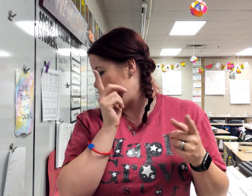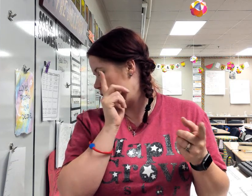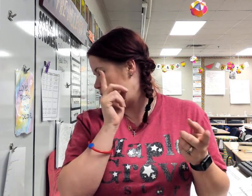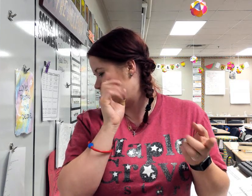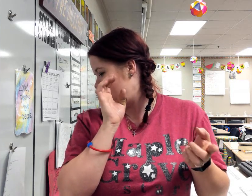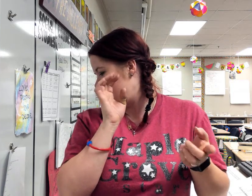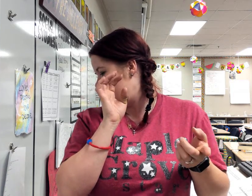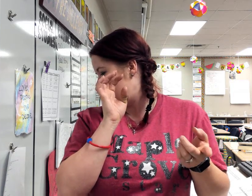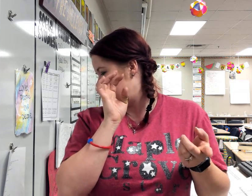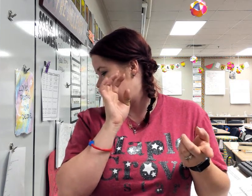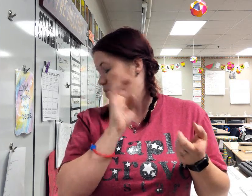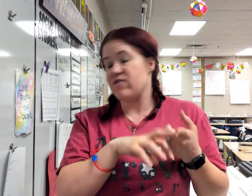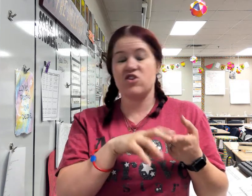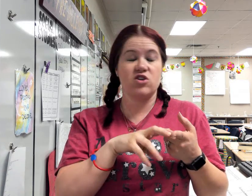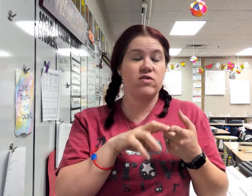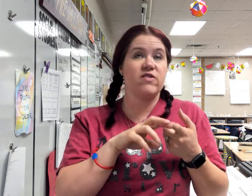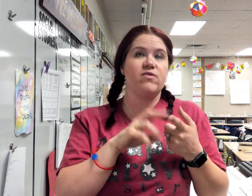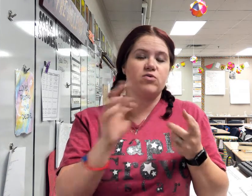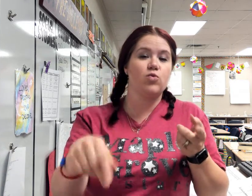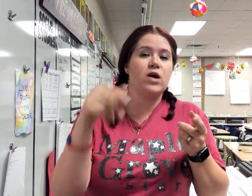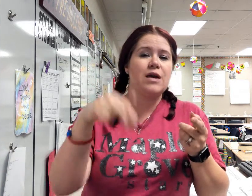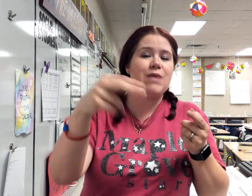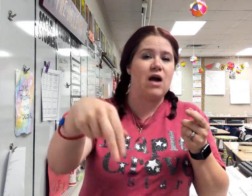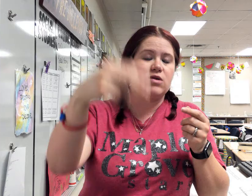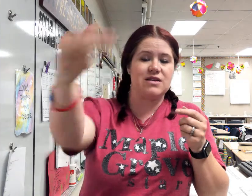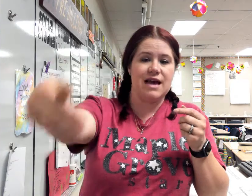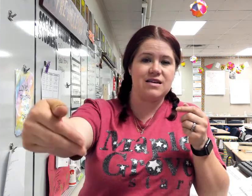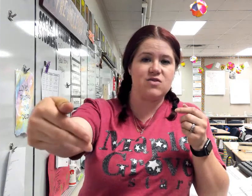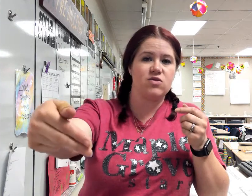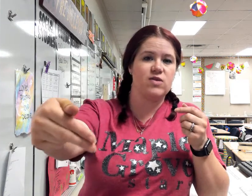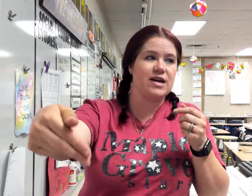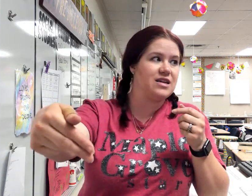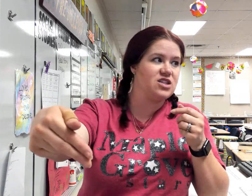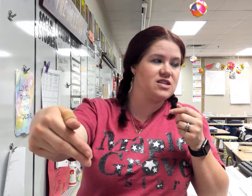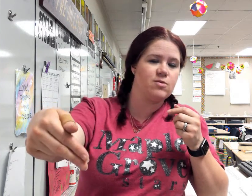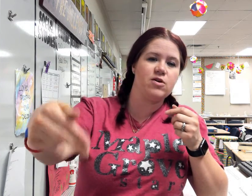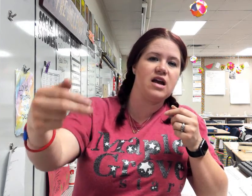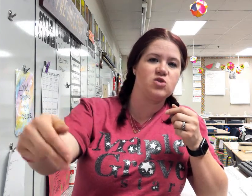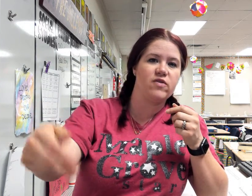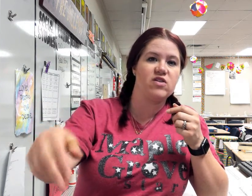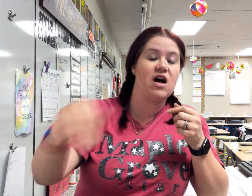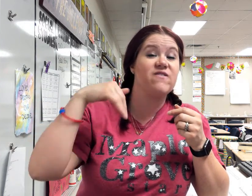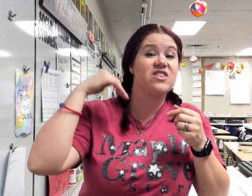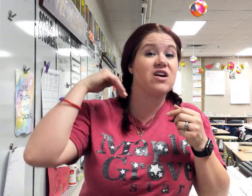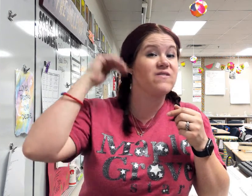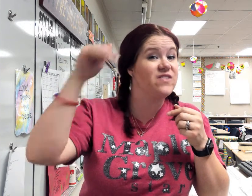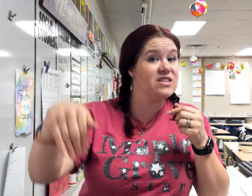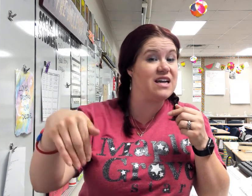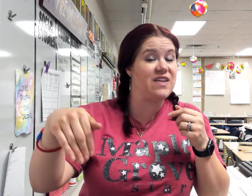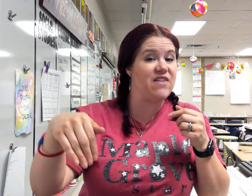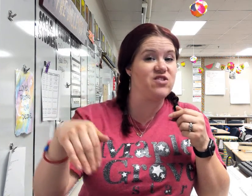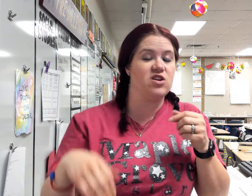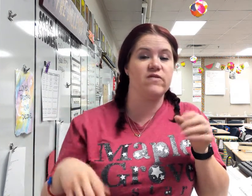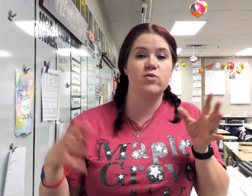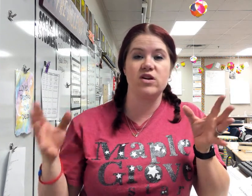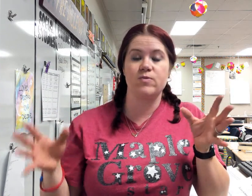Um, let's see, we have the third, the working backwards. Last night at school is recognition ceremony at 12 o'clock, fifth grade field day in the afternoon. If you want to